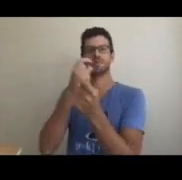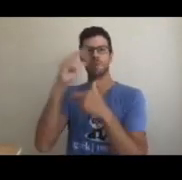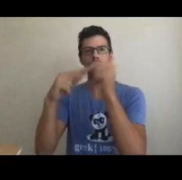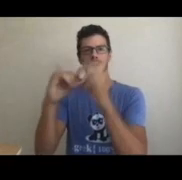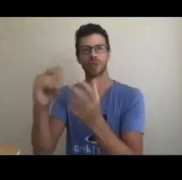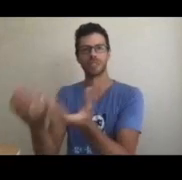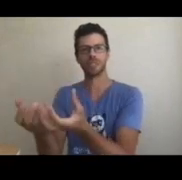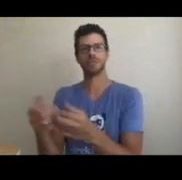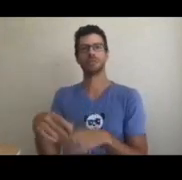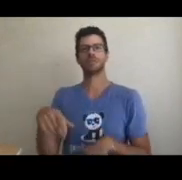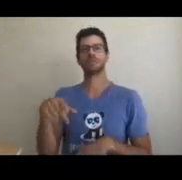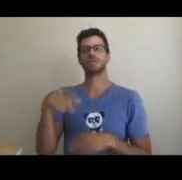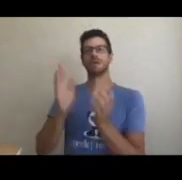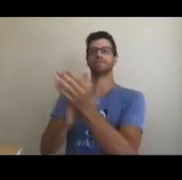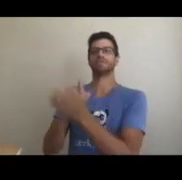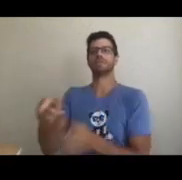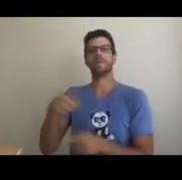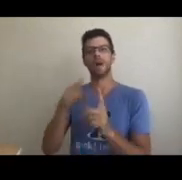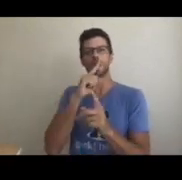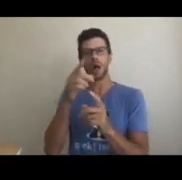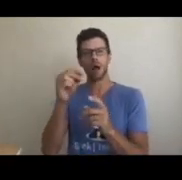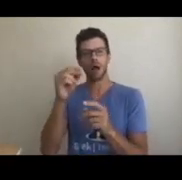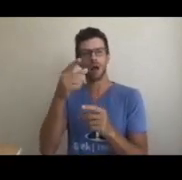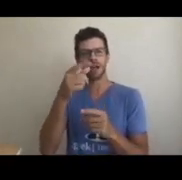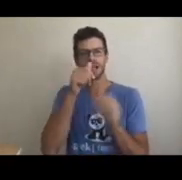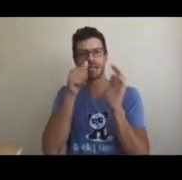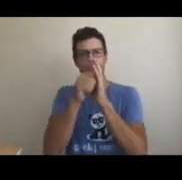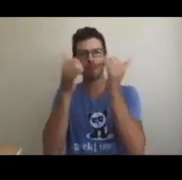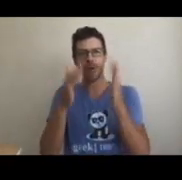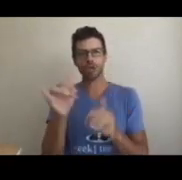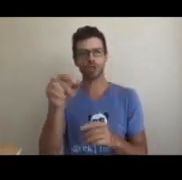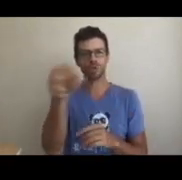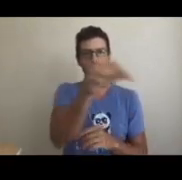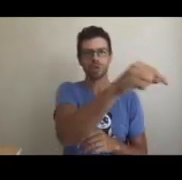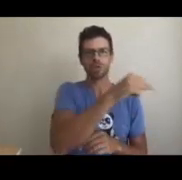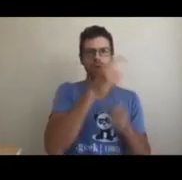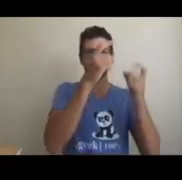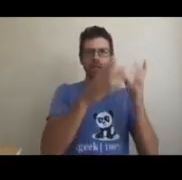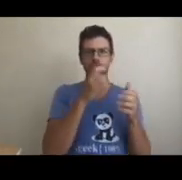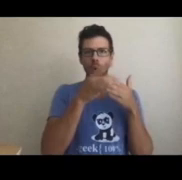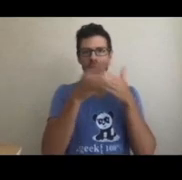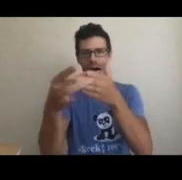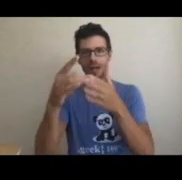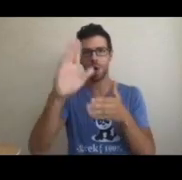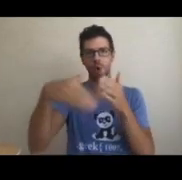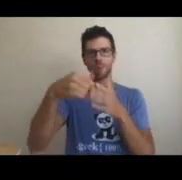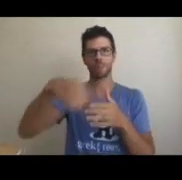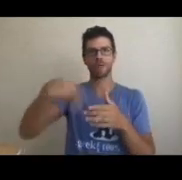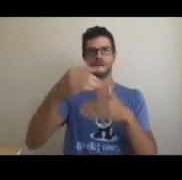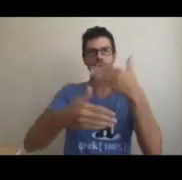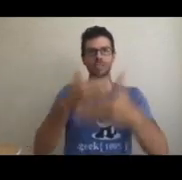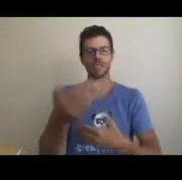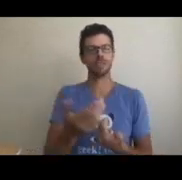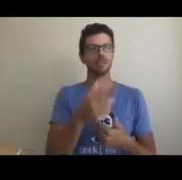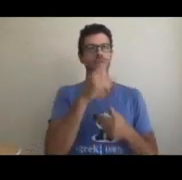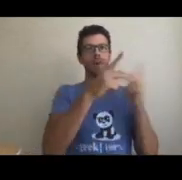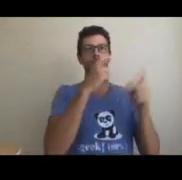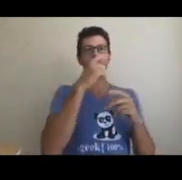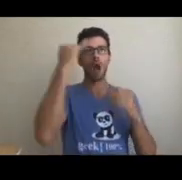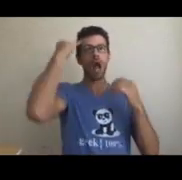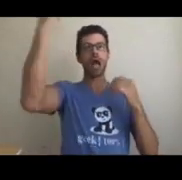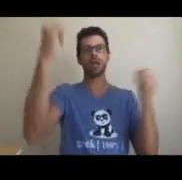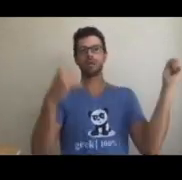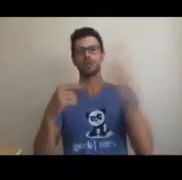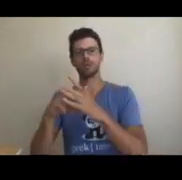who built those things alone. There are others outside of IT who are the hidden key players. Managers who led processes,